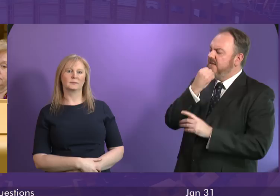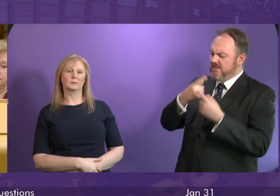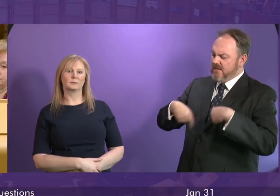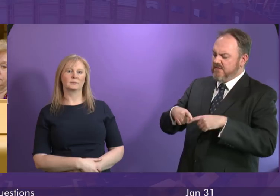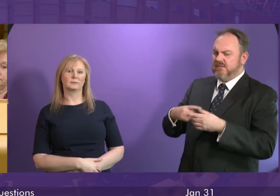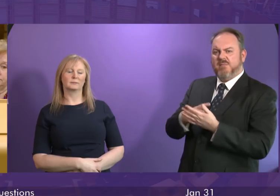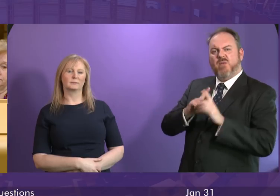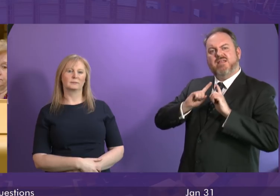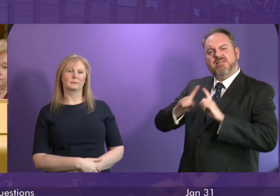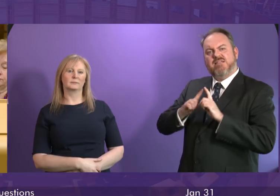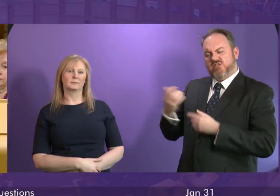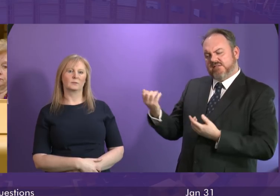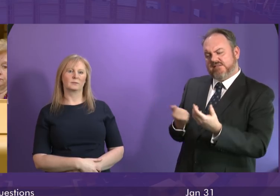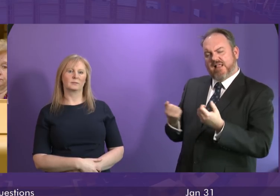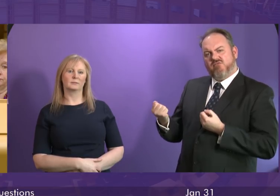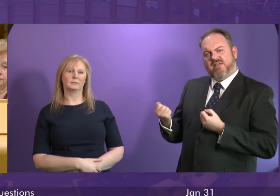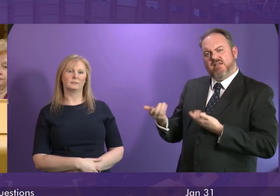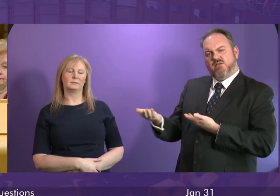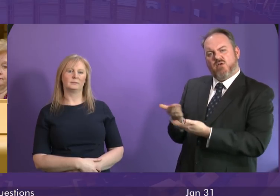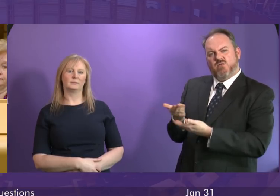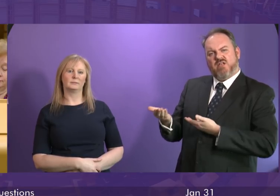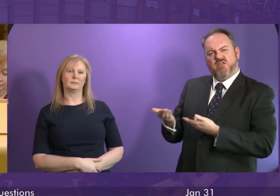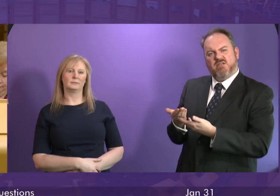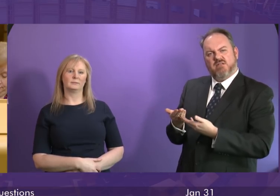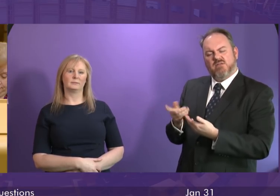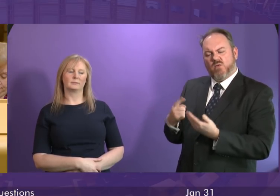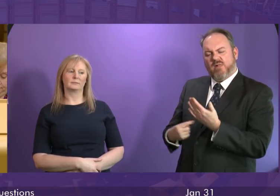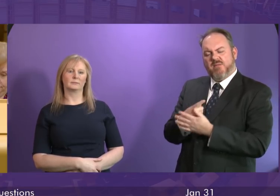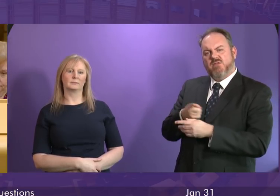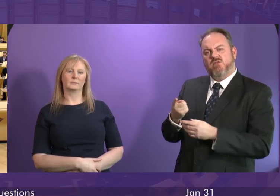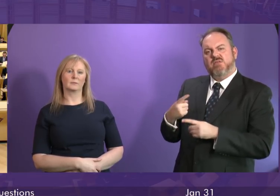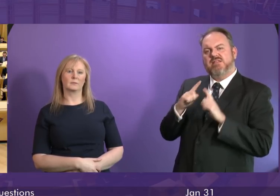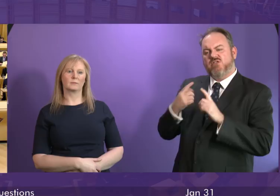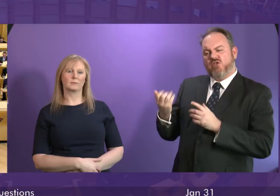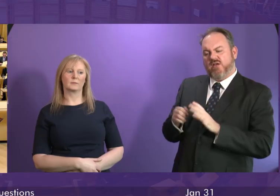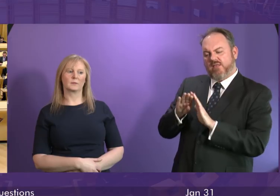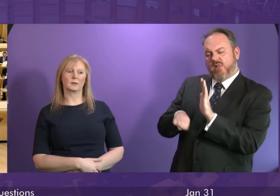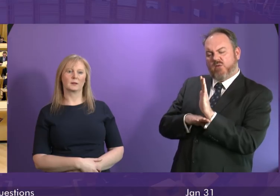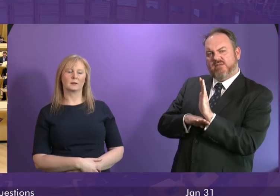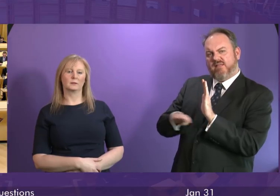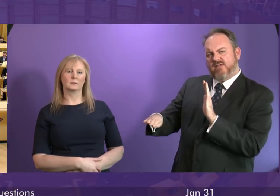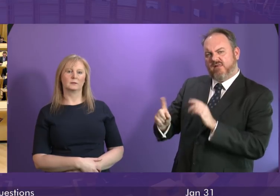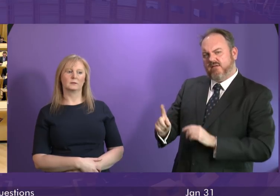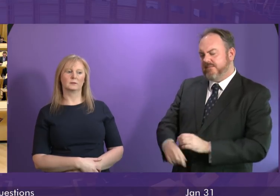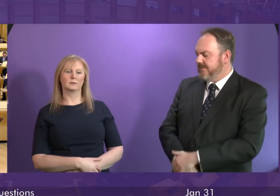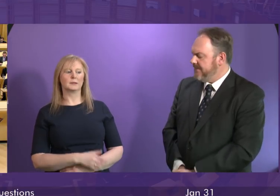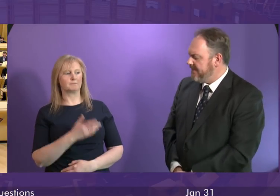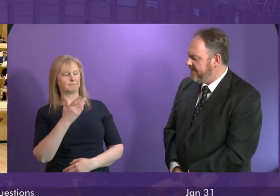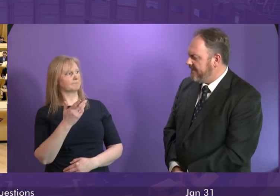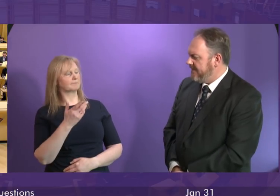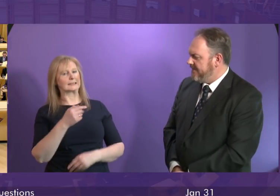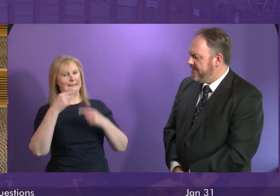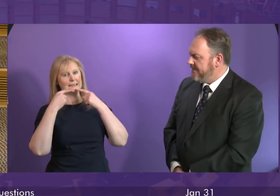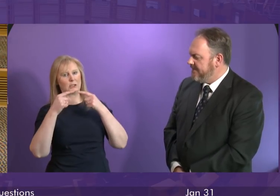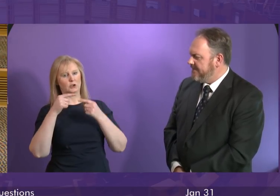teacher pay negotiations and what the current offer would mean for those on the lowest pay grades First Minister Well of course the teachers